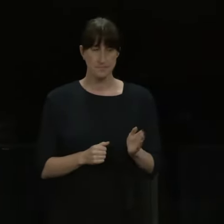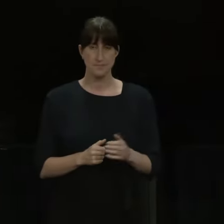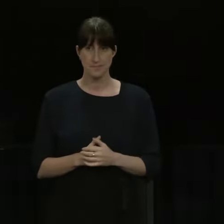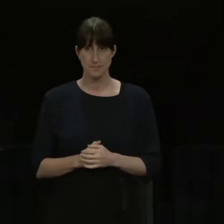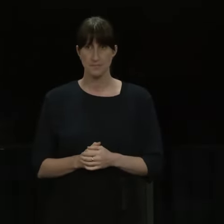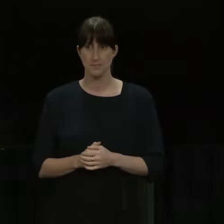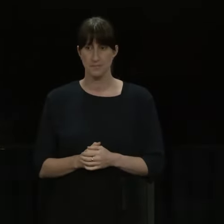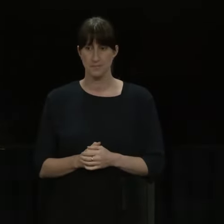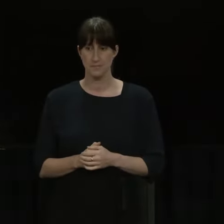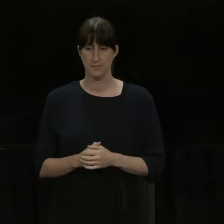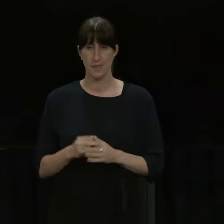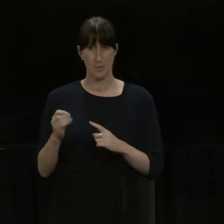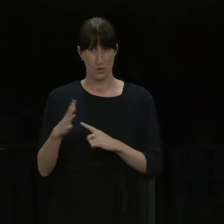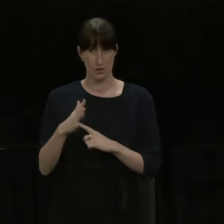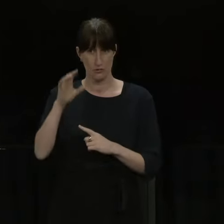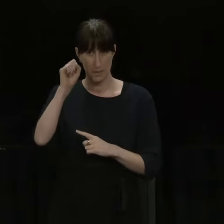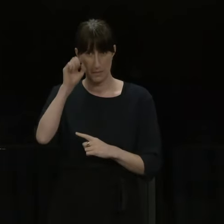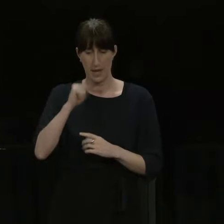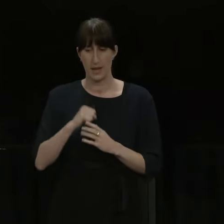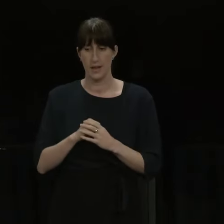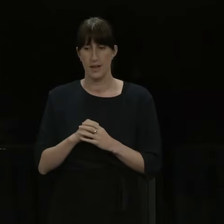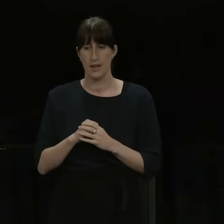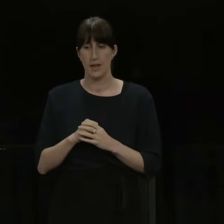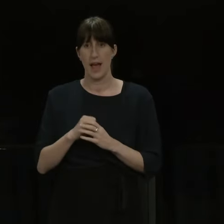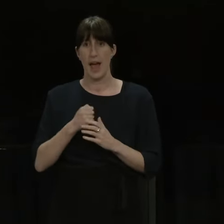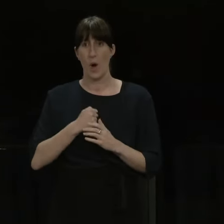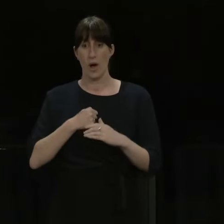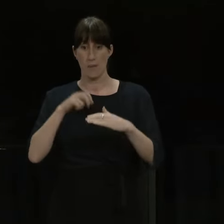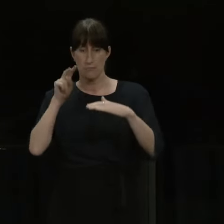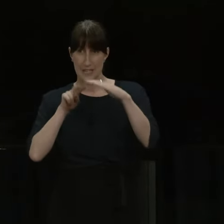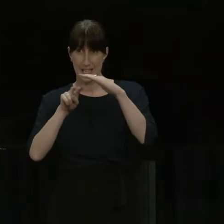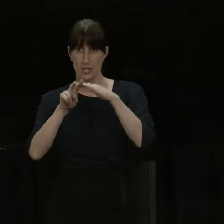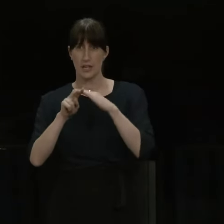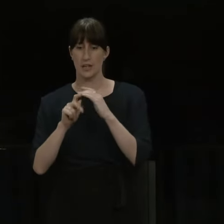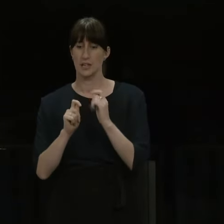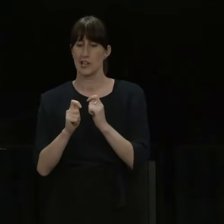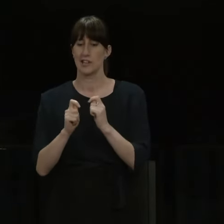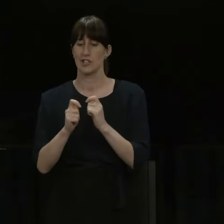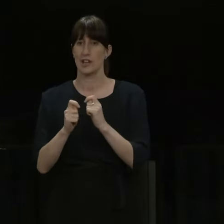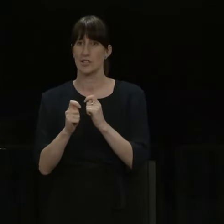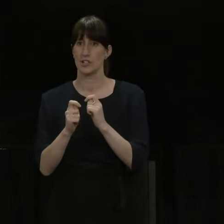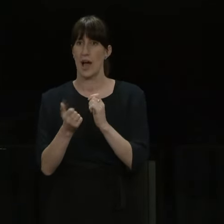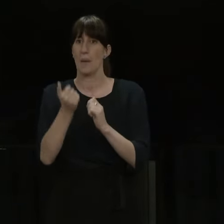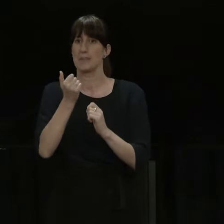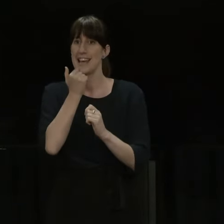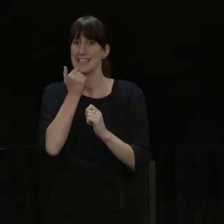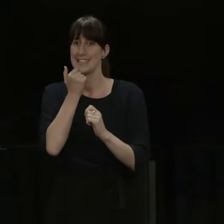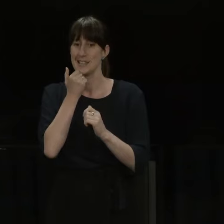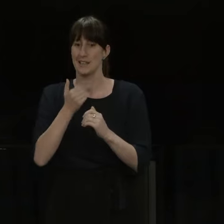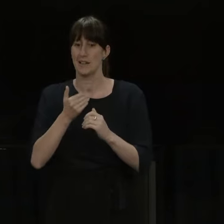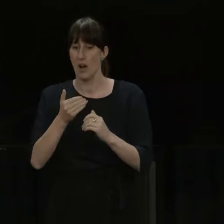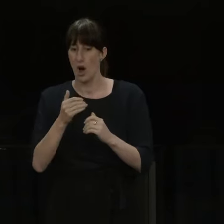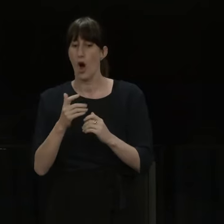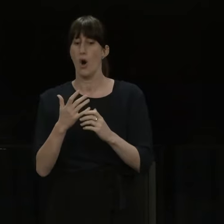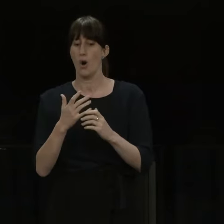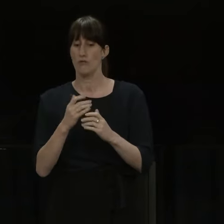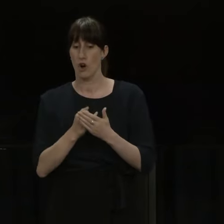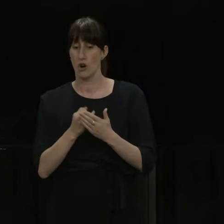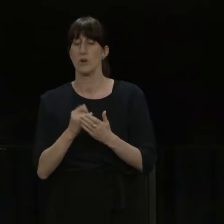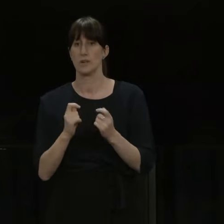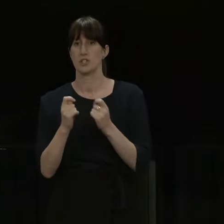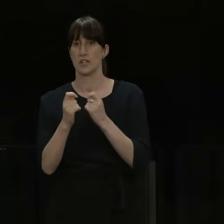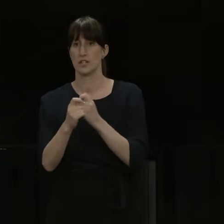important thing here is that we continue to update our modelling as we get more experience. And even if we think about Waikato, where